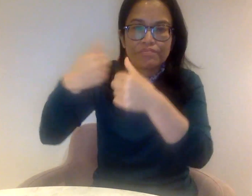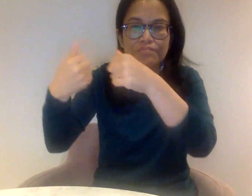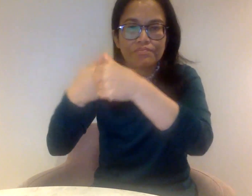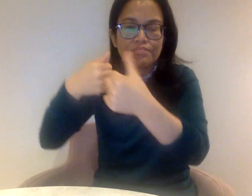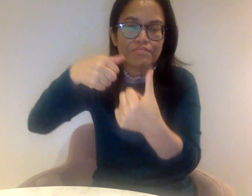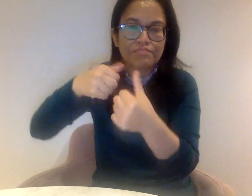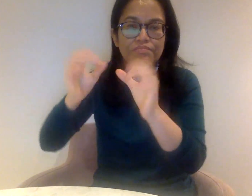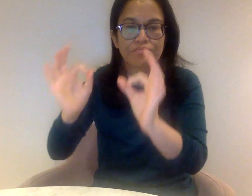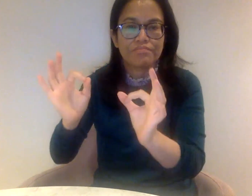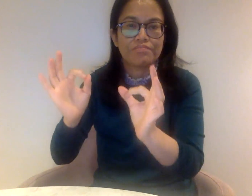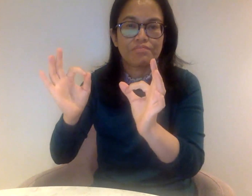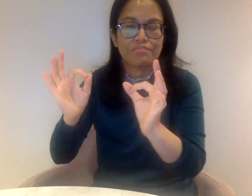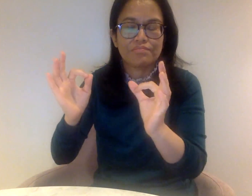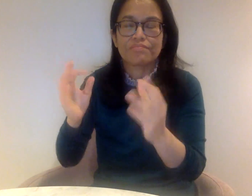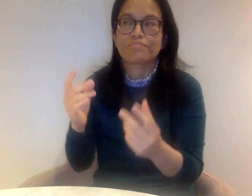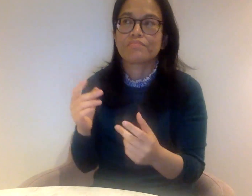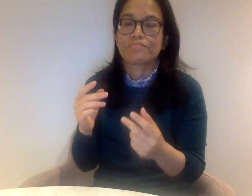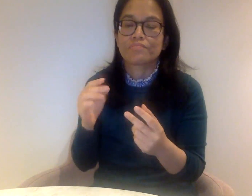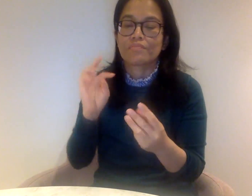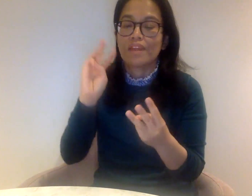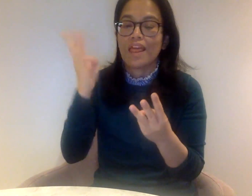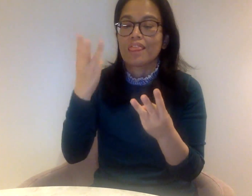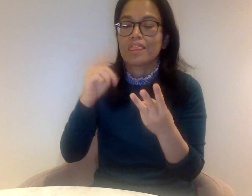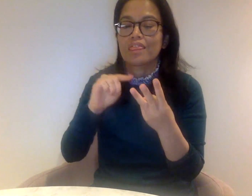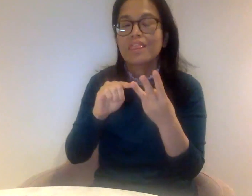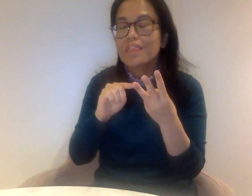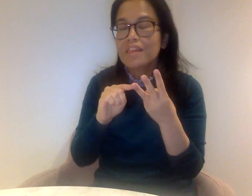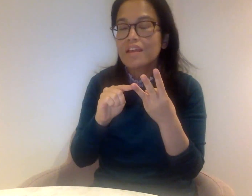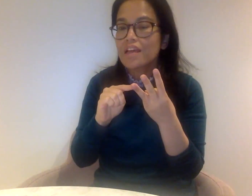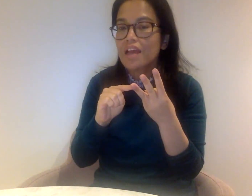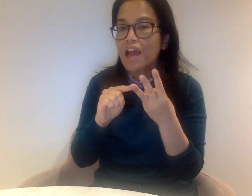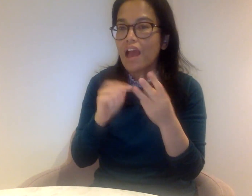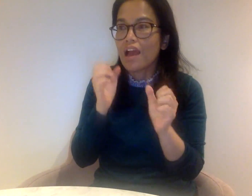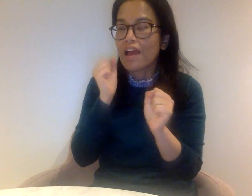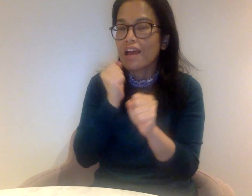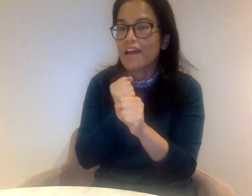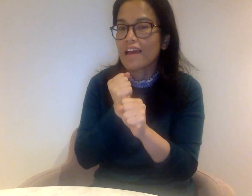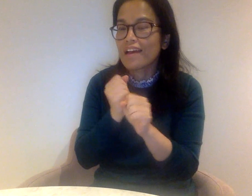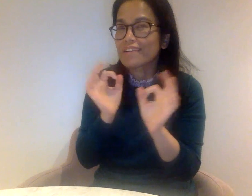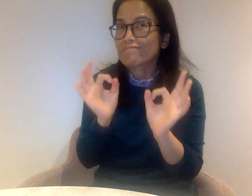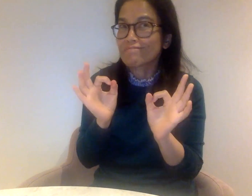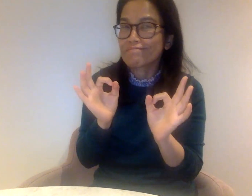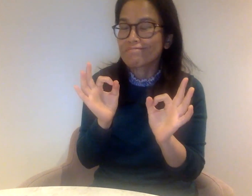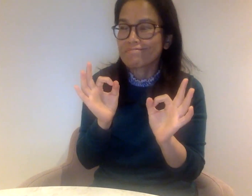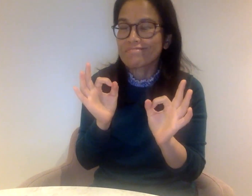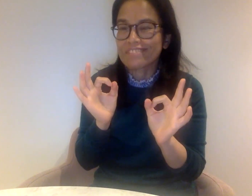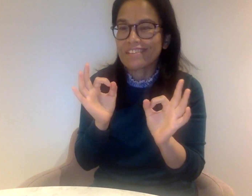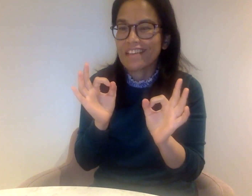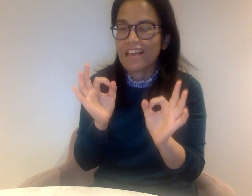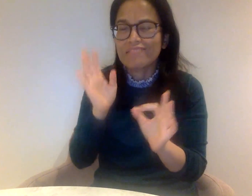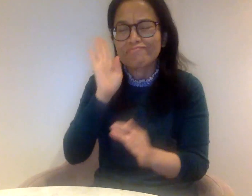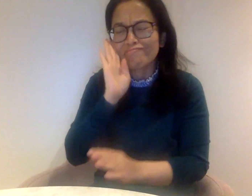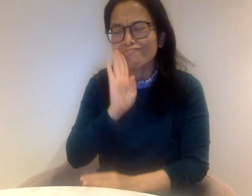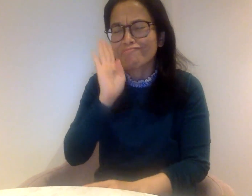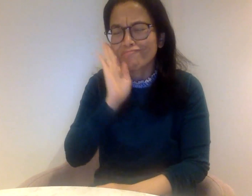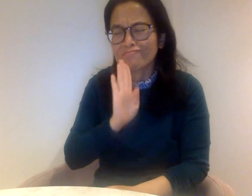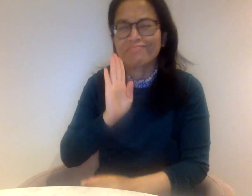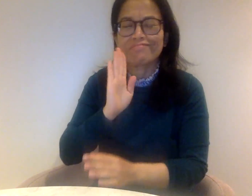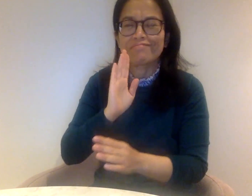things accessible or event accessible. And the third one, I would really like to ask this, is that